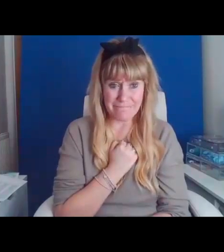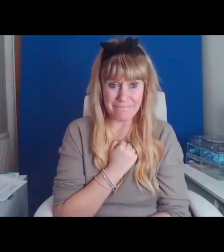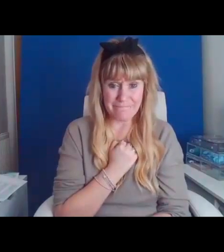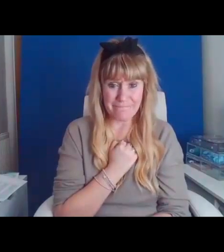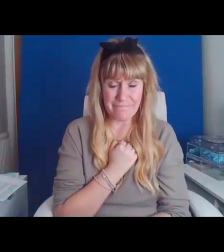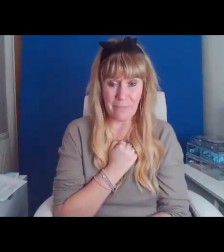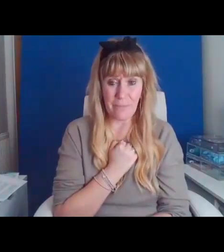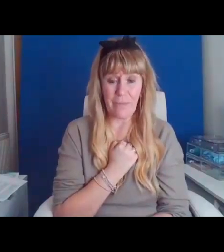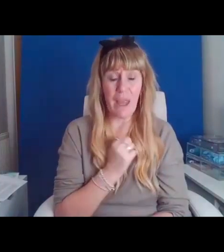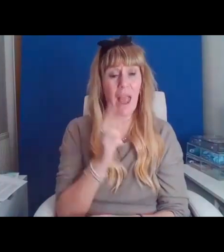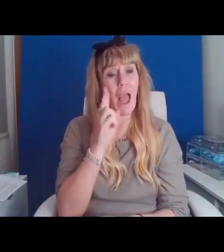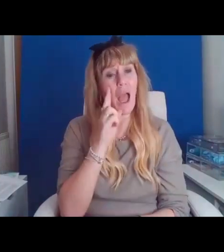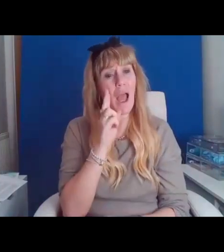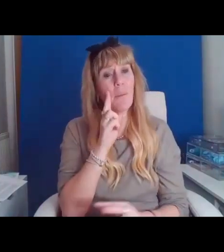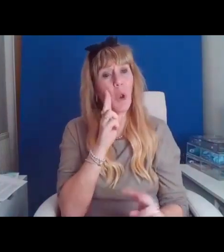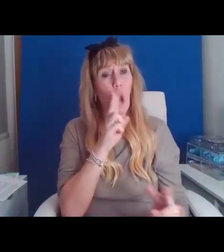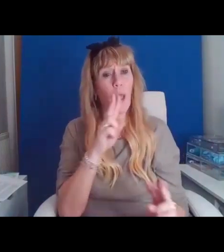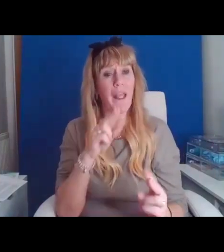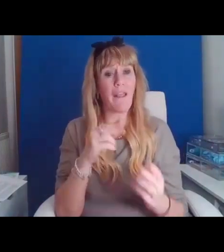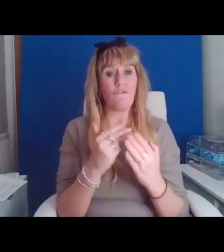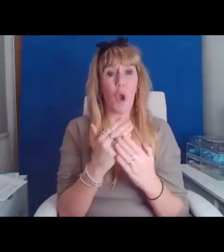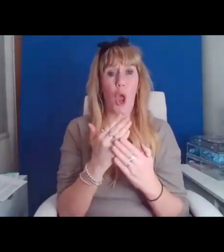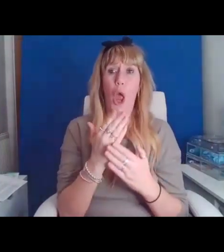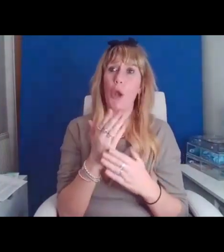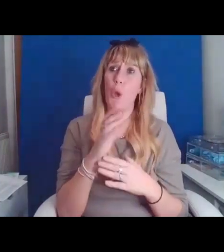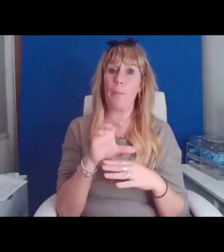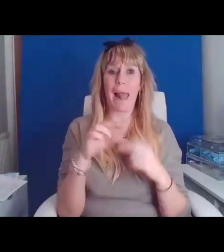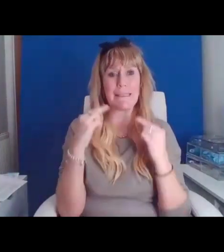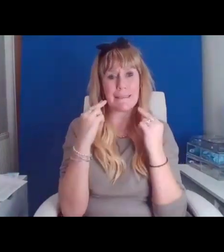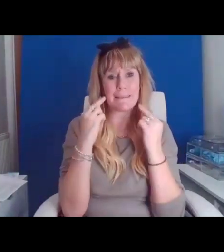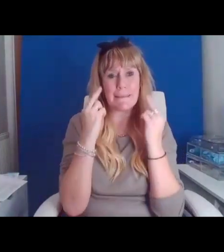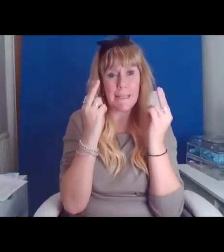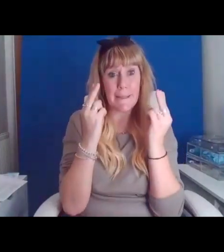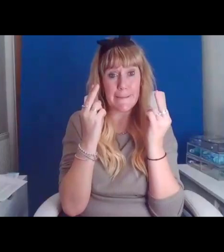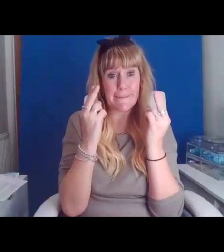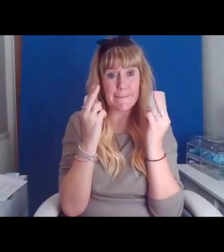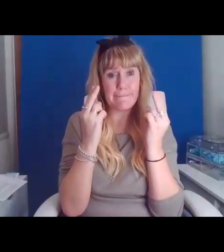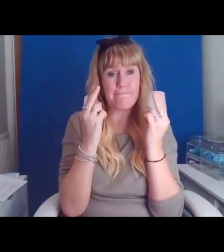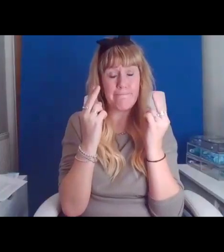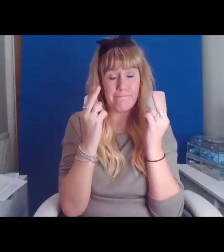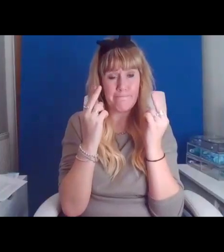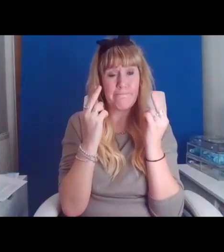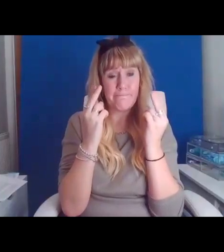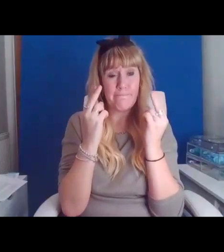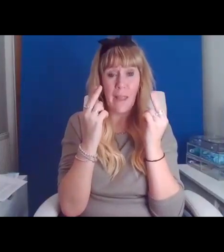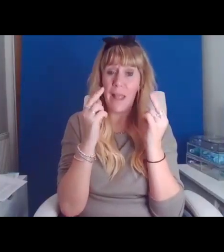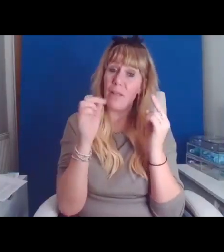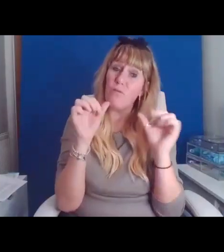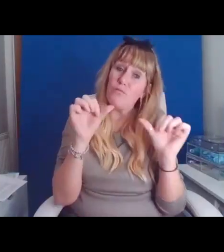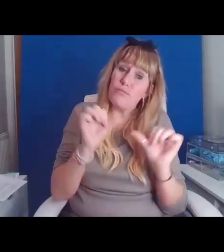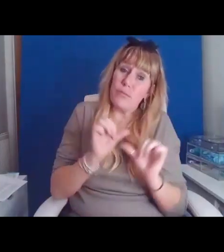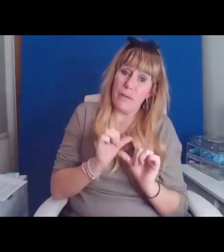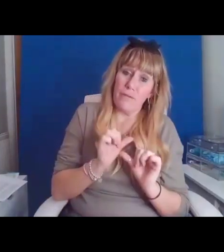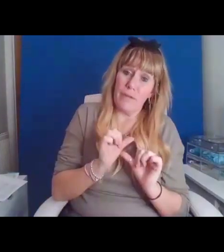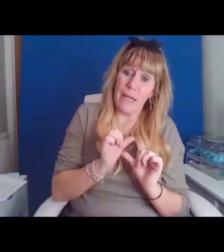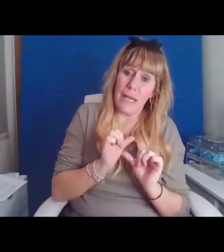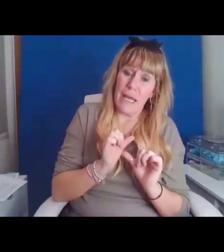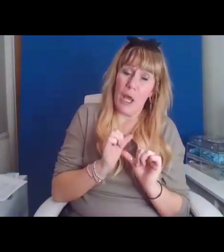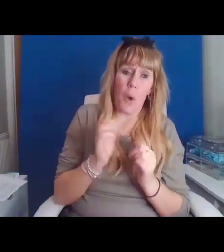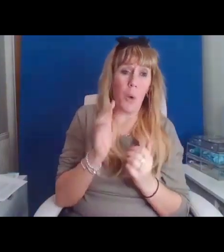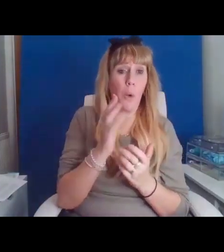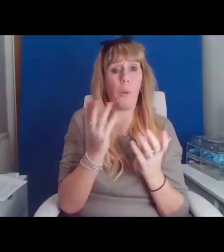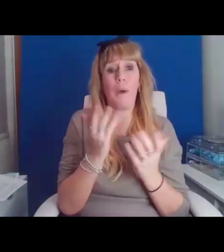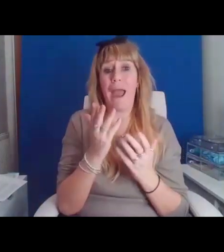for a new place to stand, even briefly, where for a moment, I'm not just deficient,